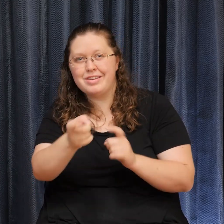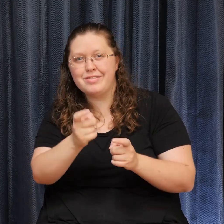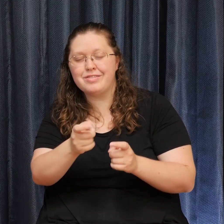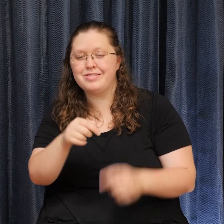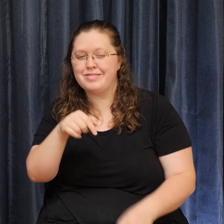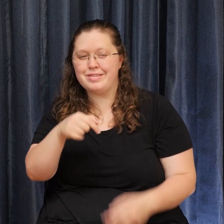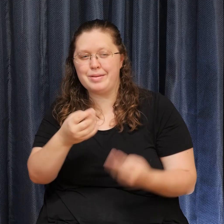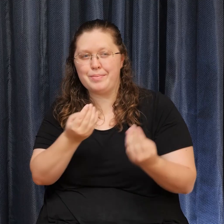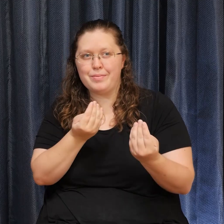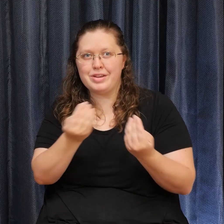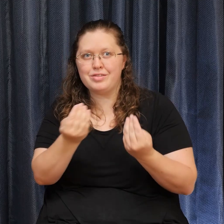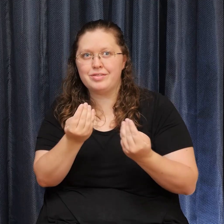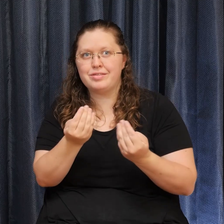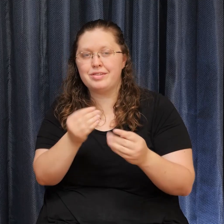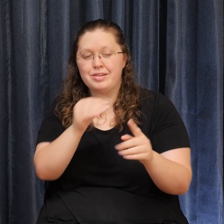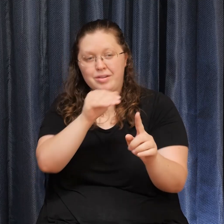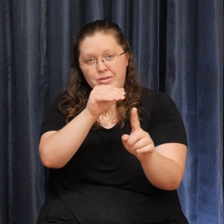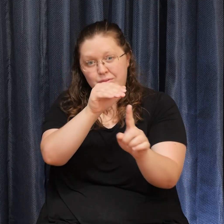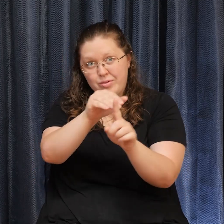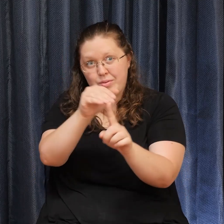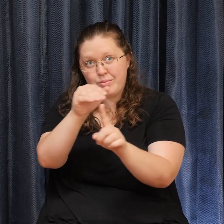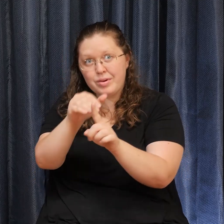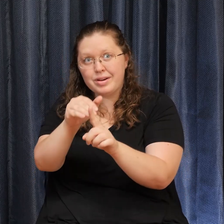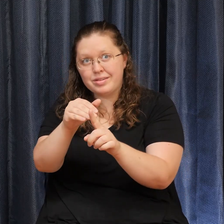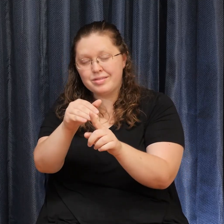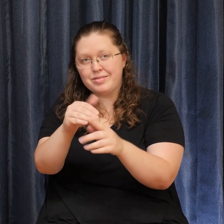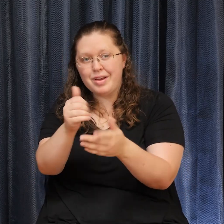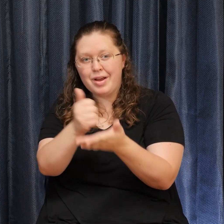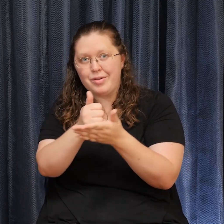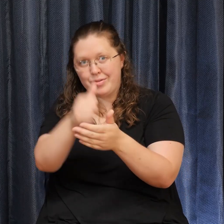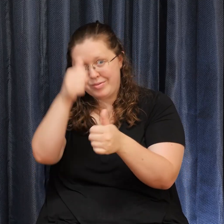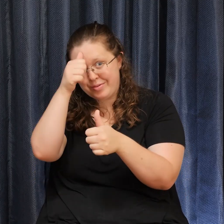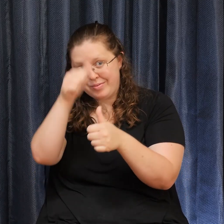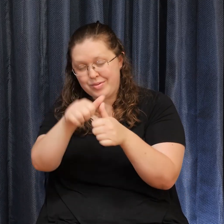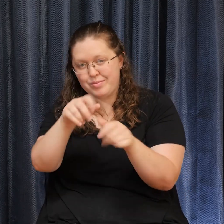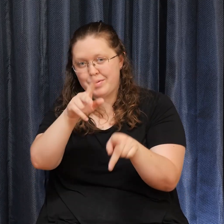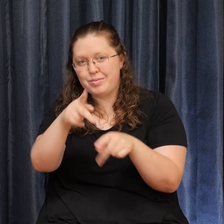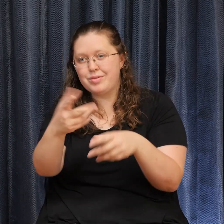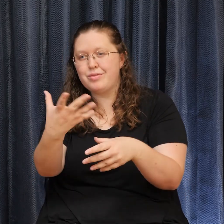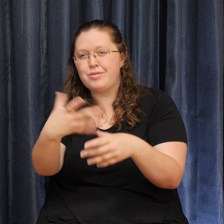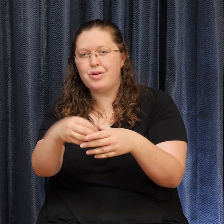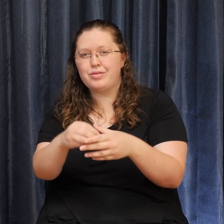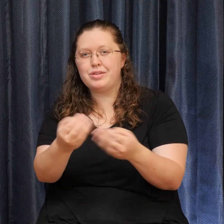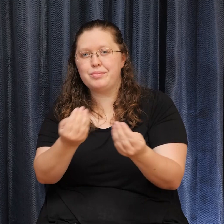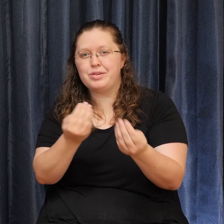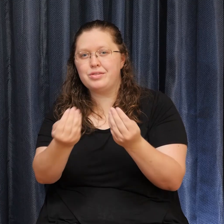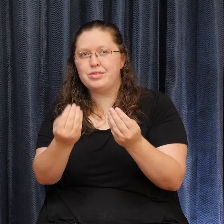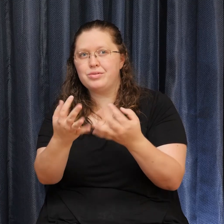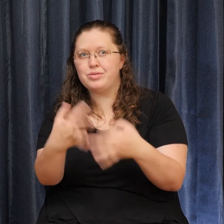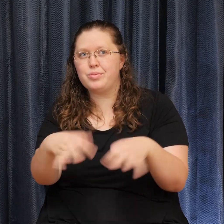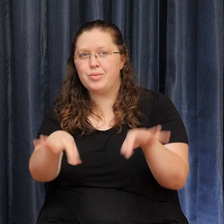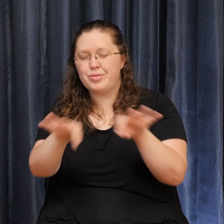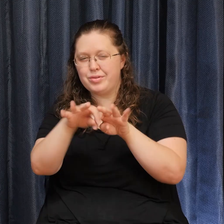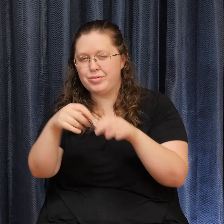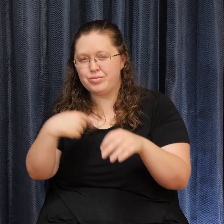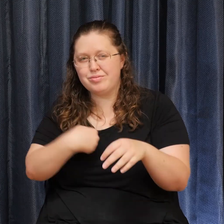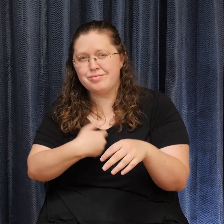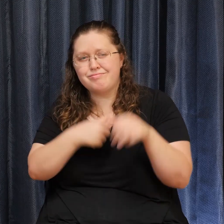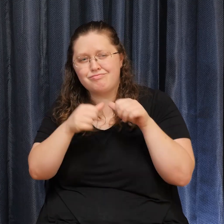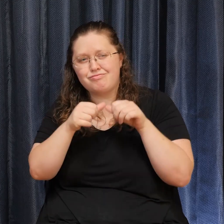remind all the others of us who are part of this ministry that it is so key that we continue that giving, even though we're not